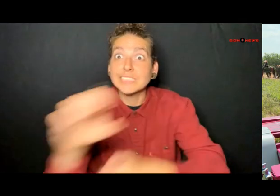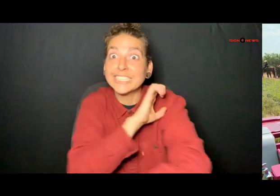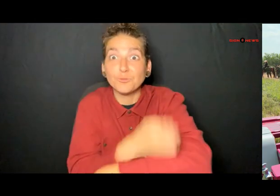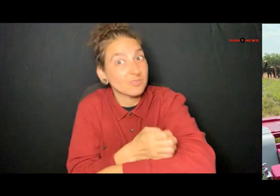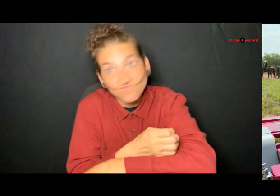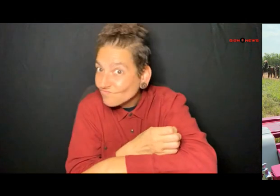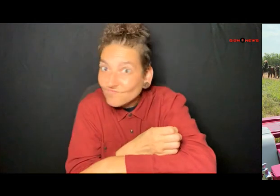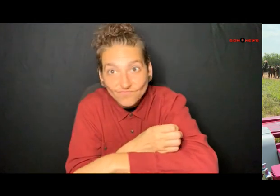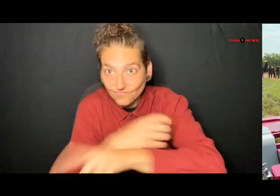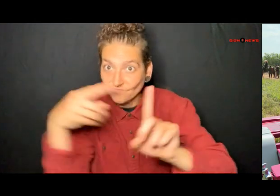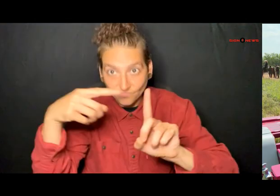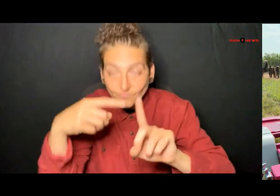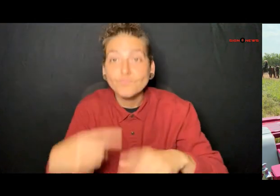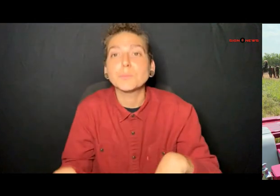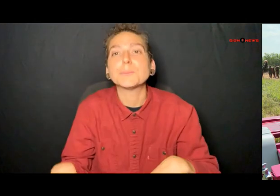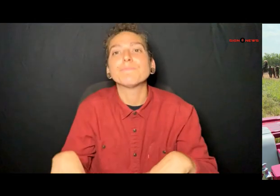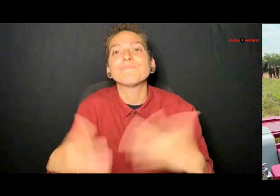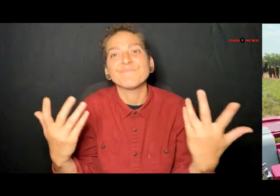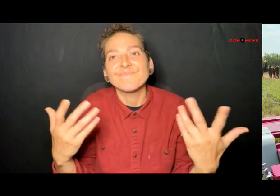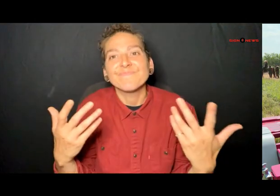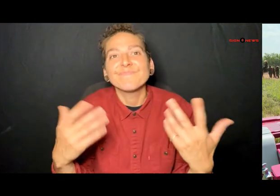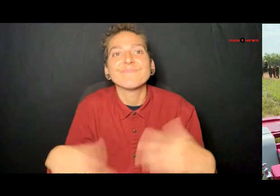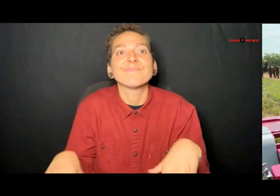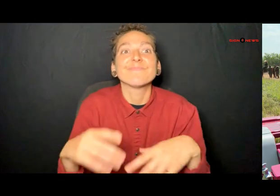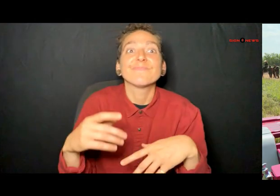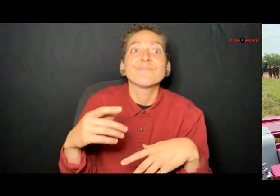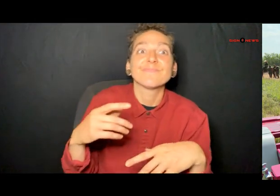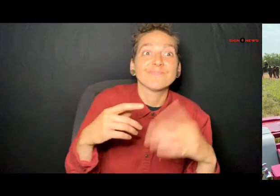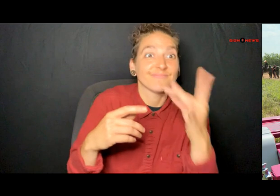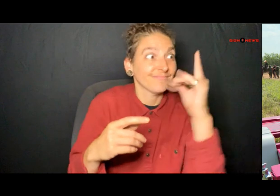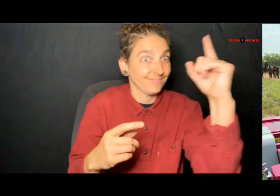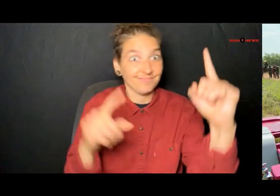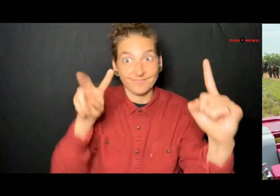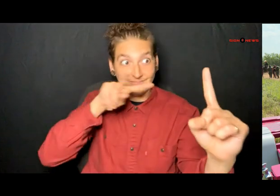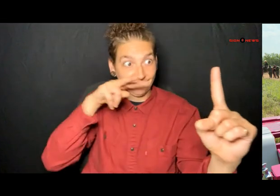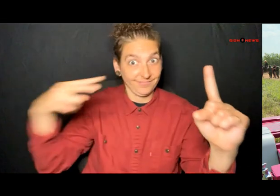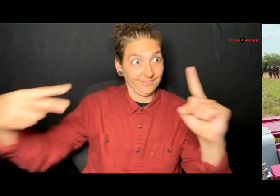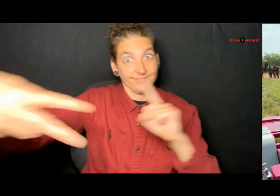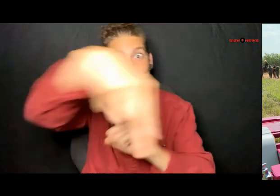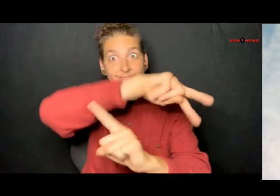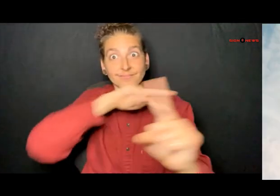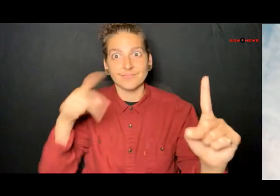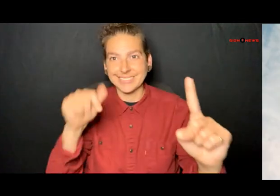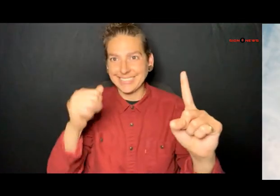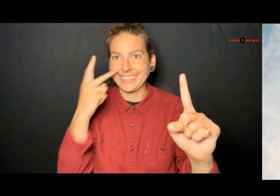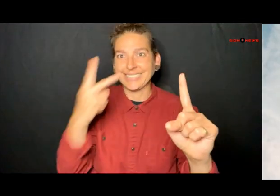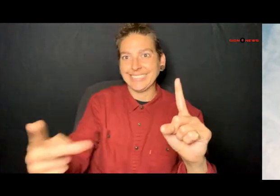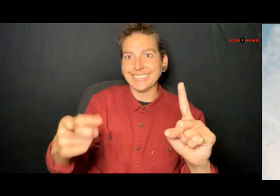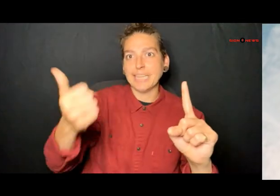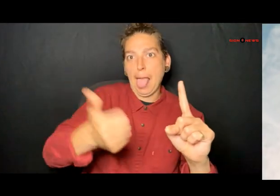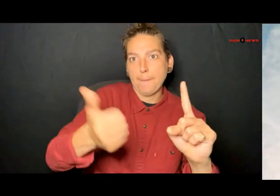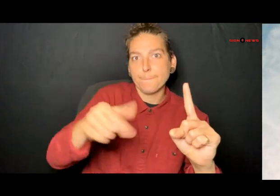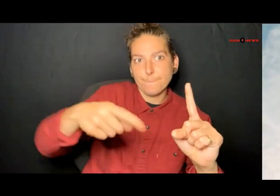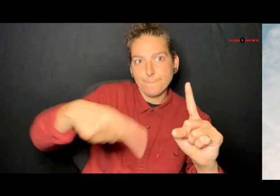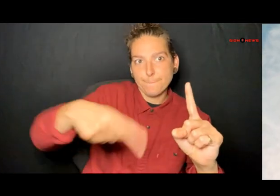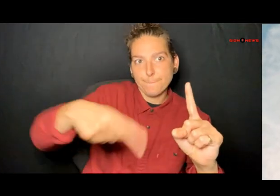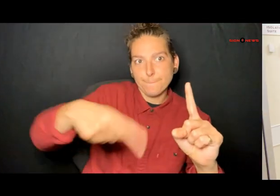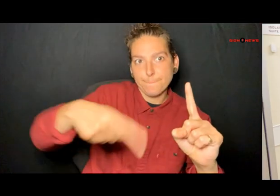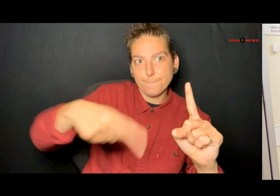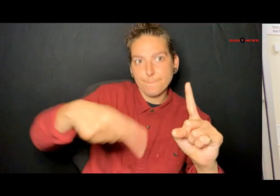out of power and it's very visible from different locations those beacons coming too late for some